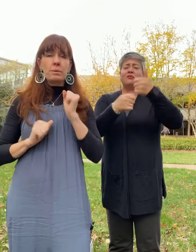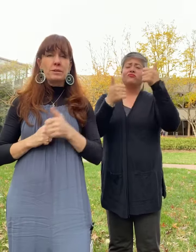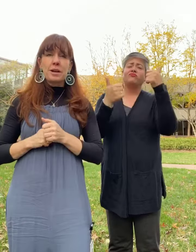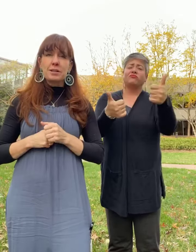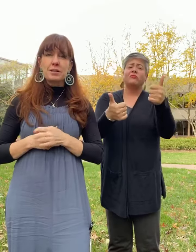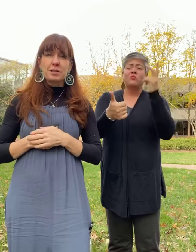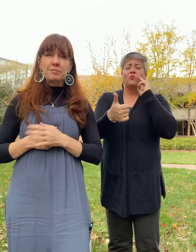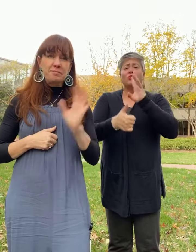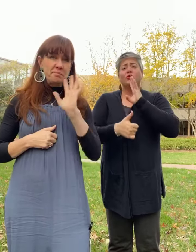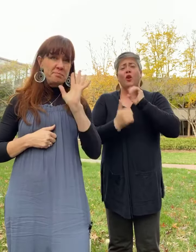will talk to you soon. Bye.